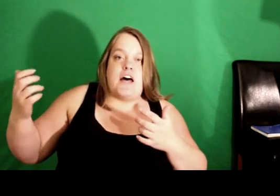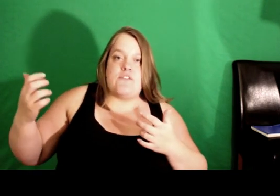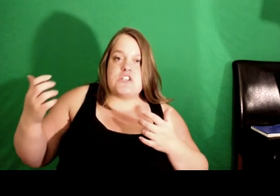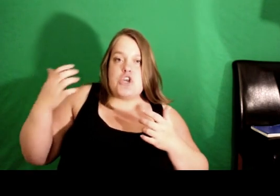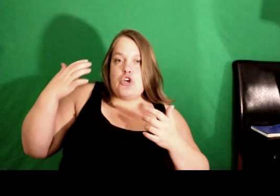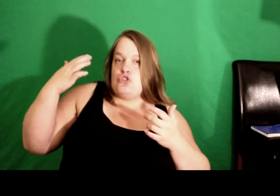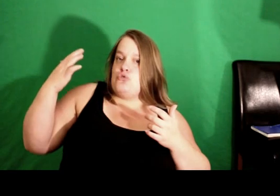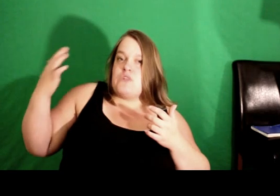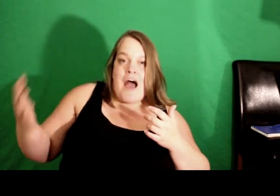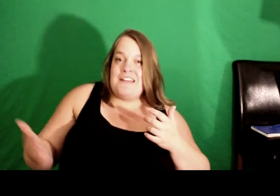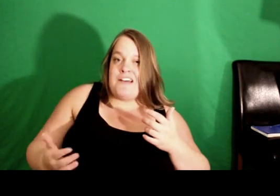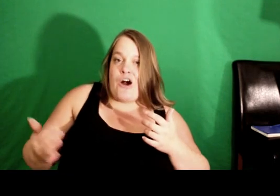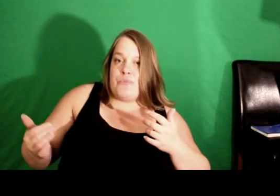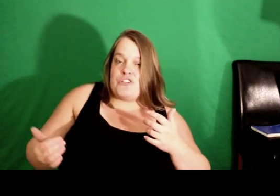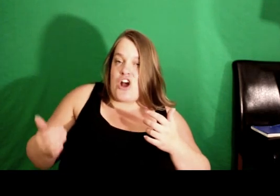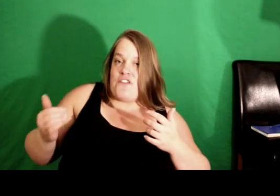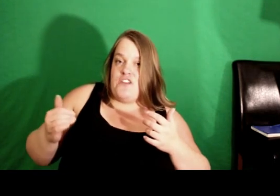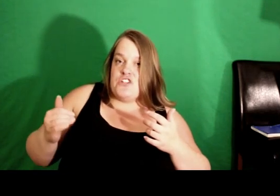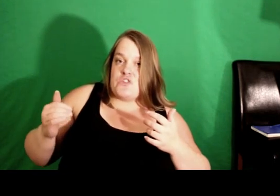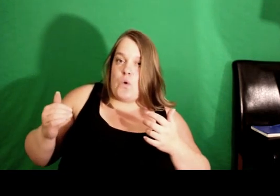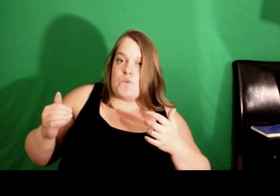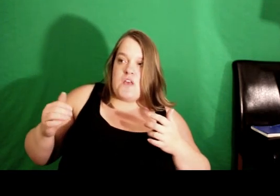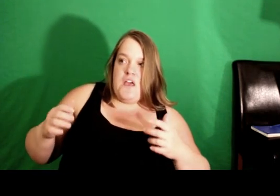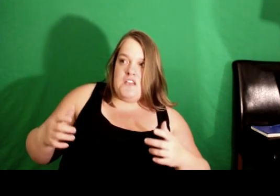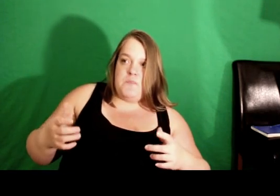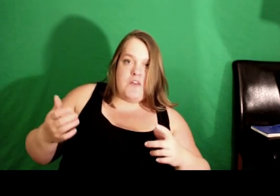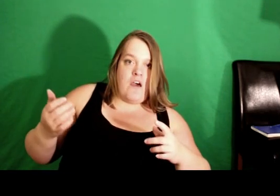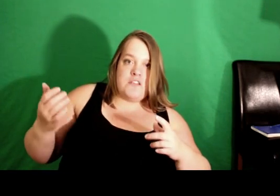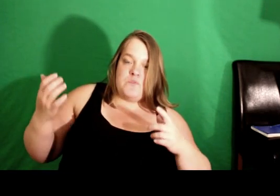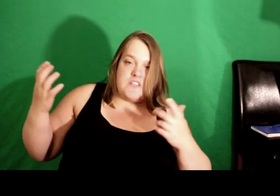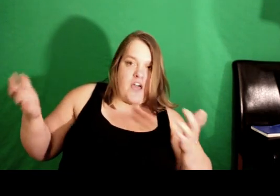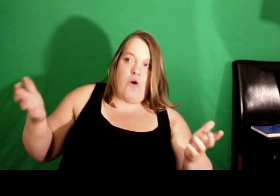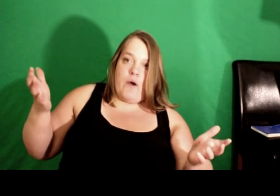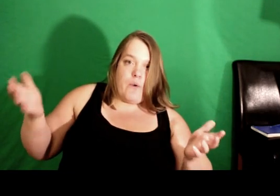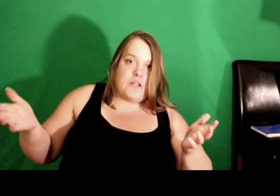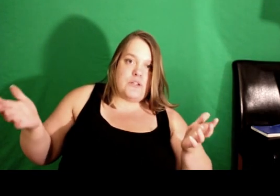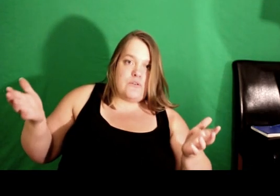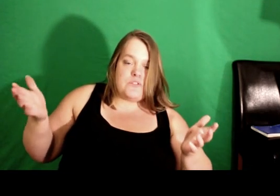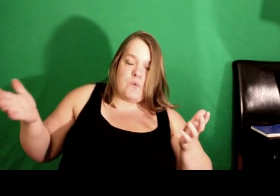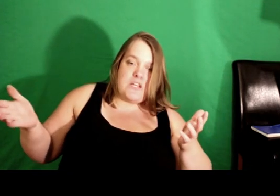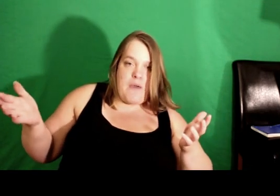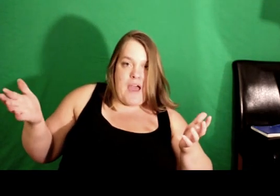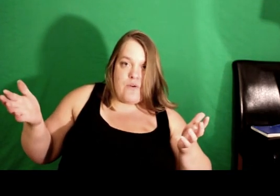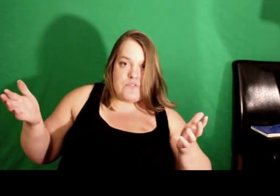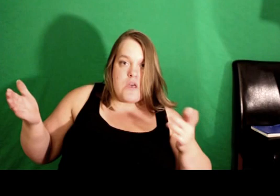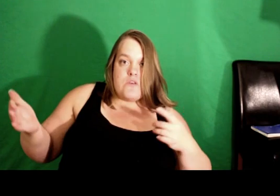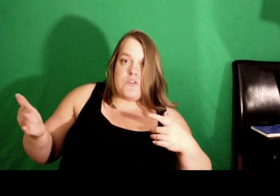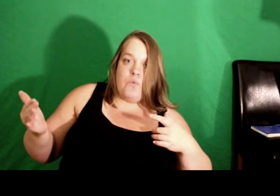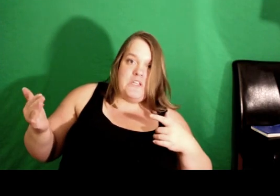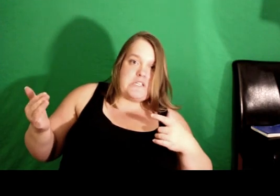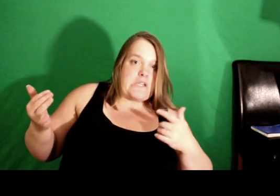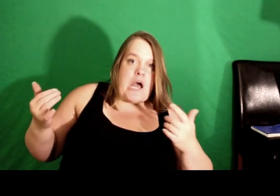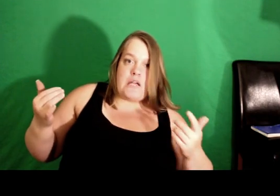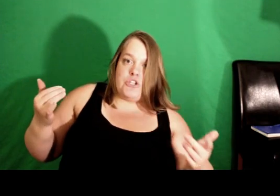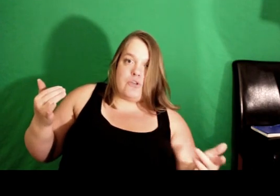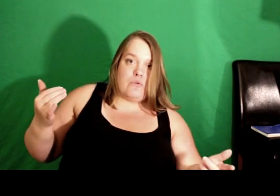lot of us do not accomplish our fitness goals is because we say, oh I want to lose 20 pounds. So we decide to